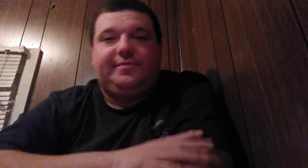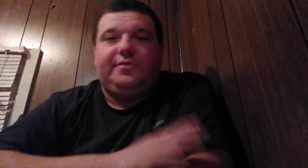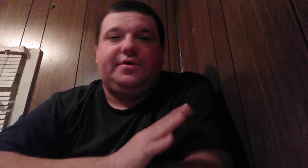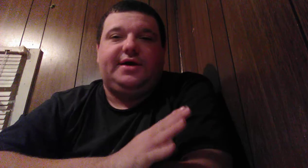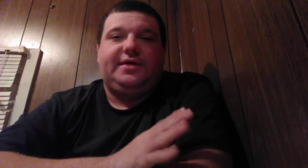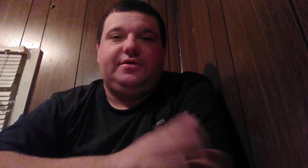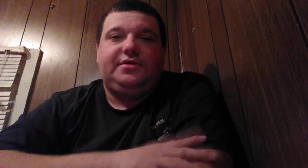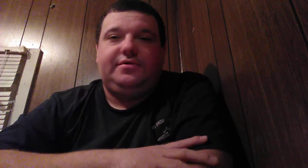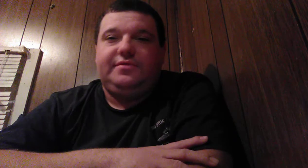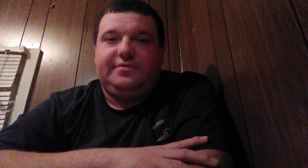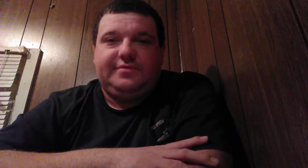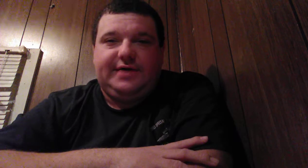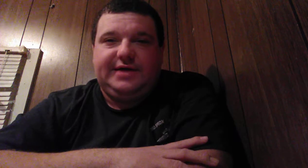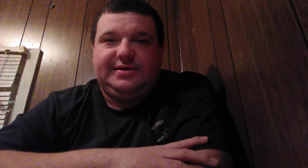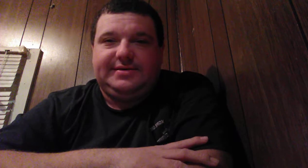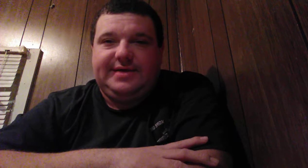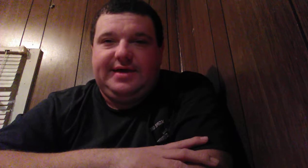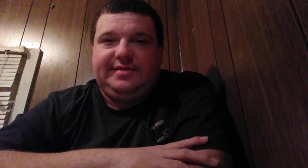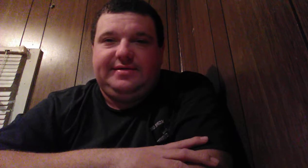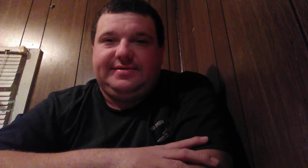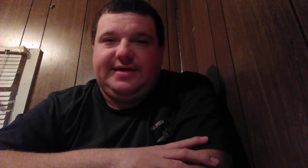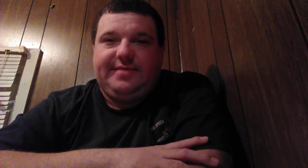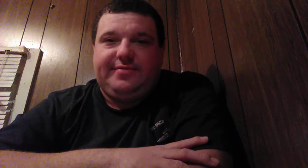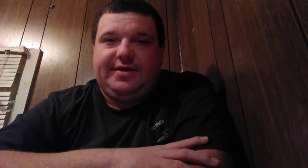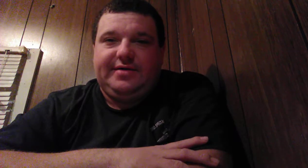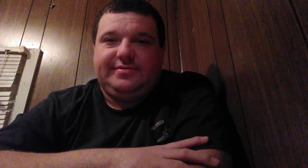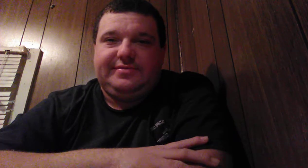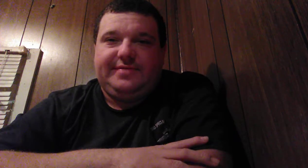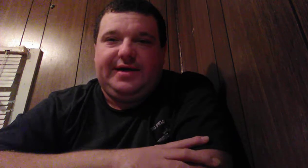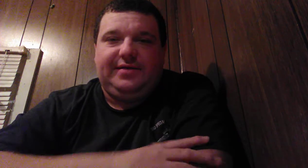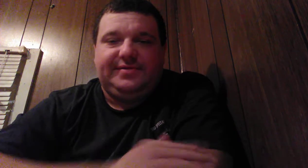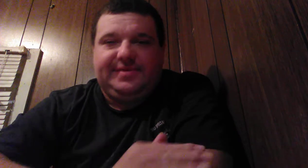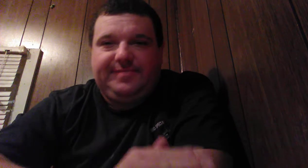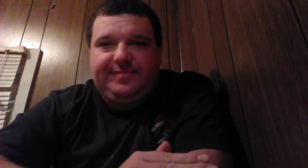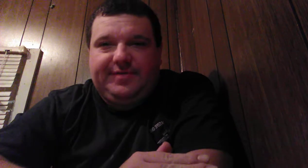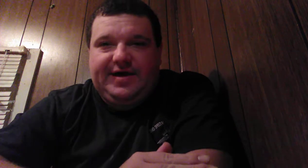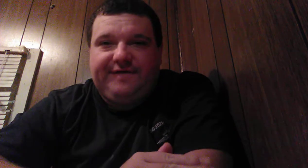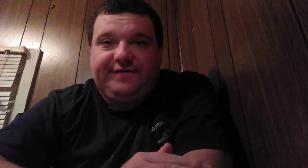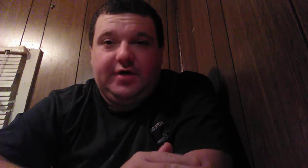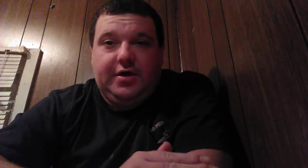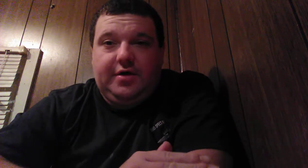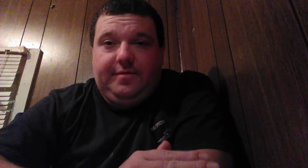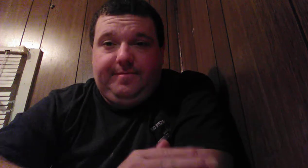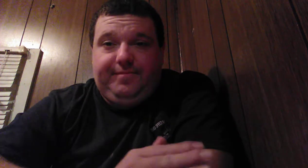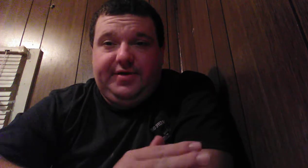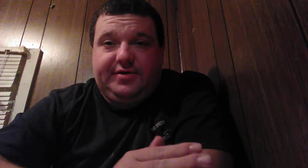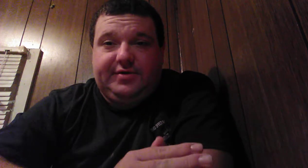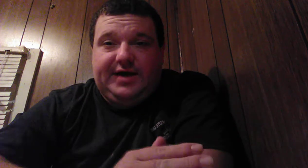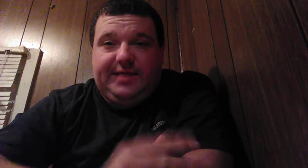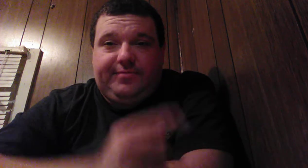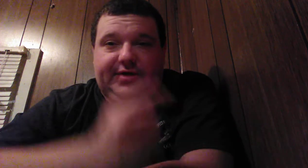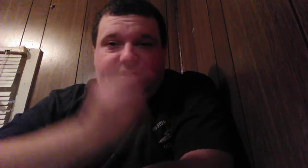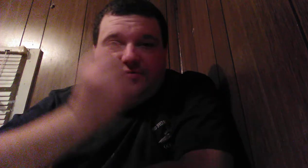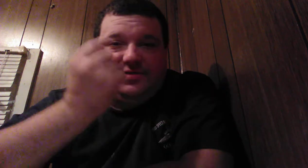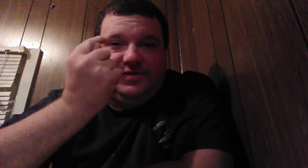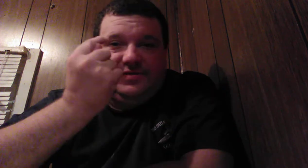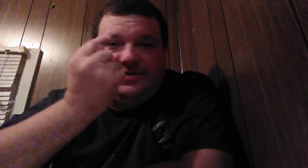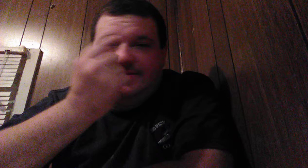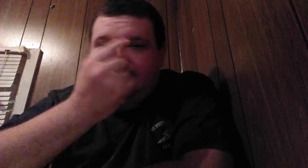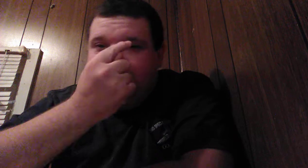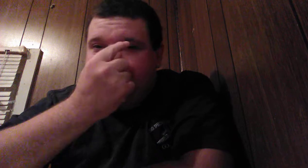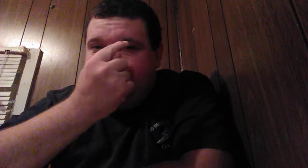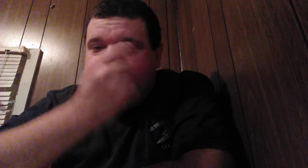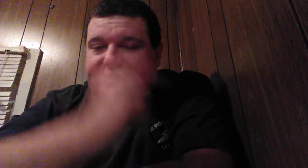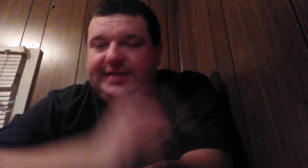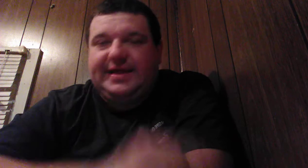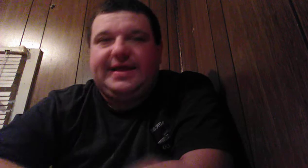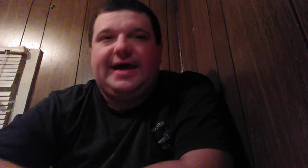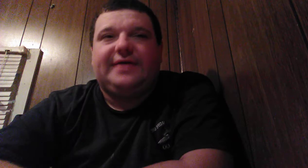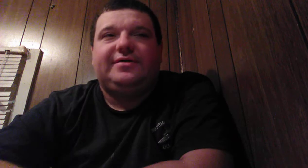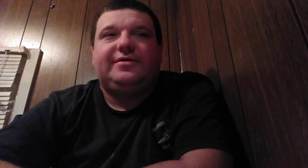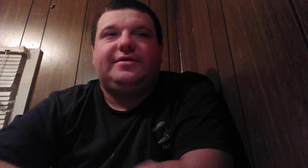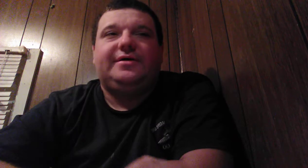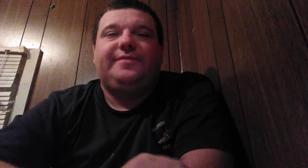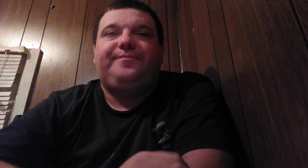but what can you do I just hate these eyebrows I know some people have bigger eyebrows than this like that actor of